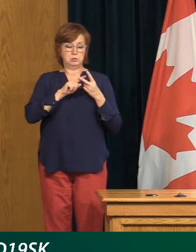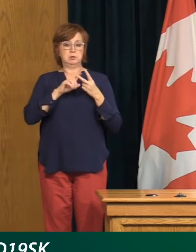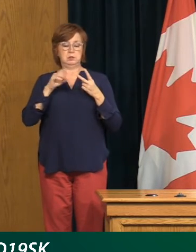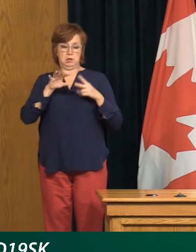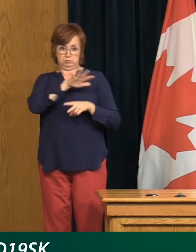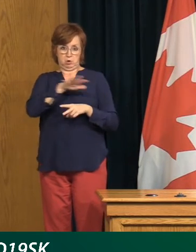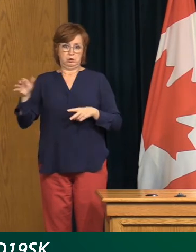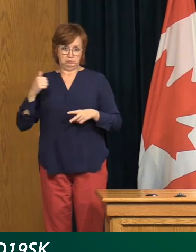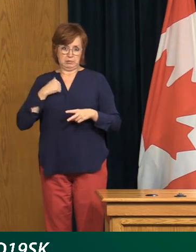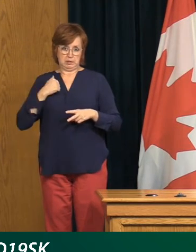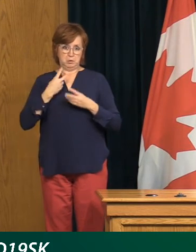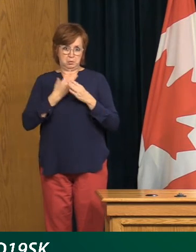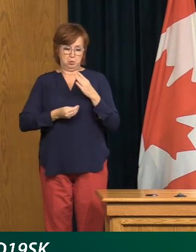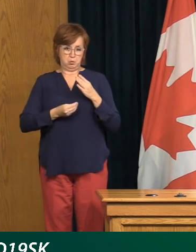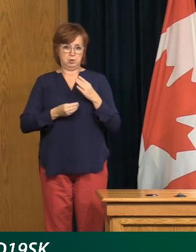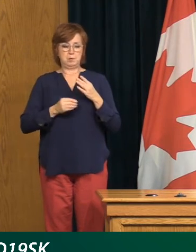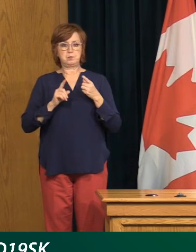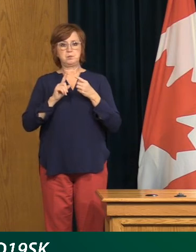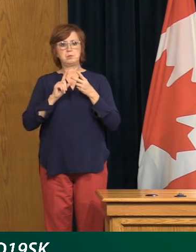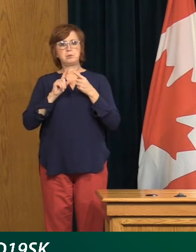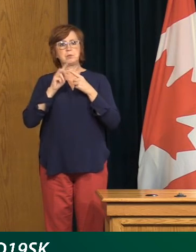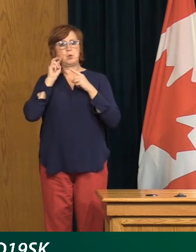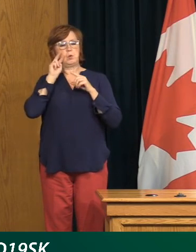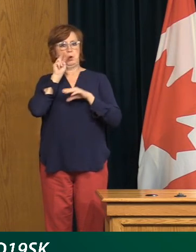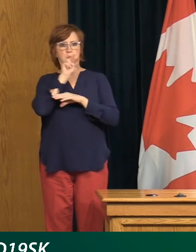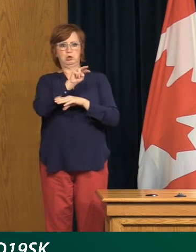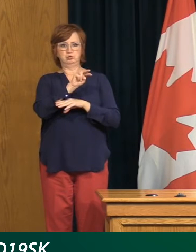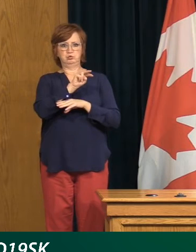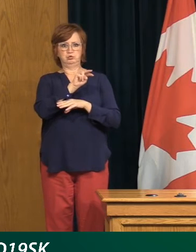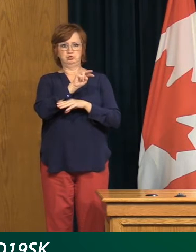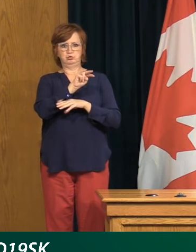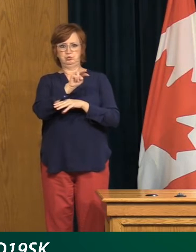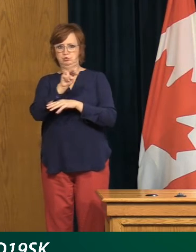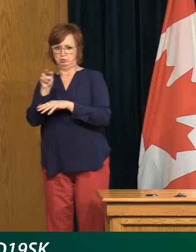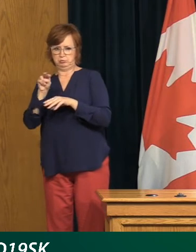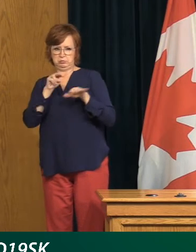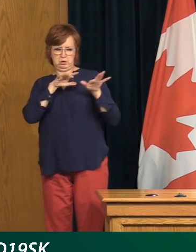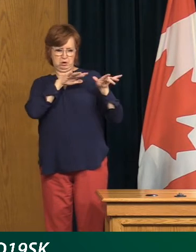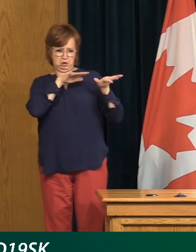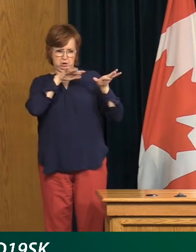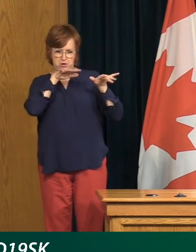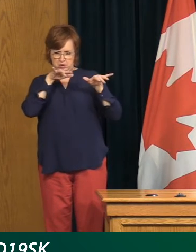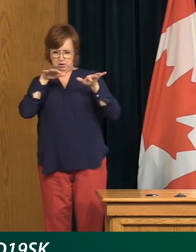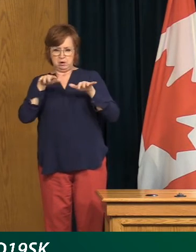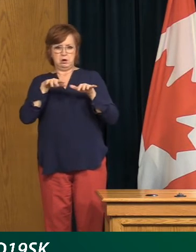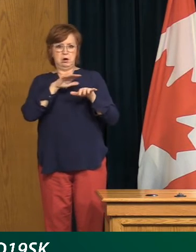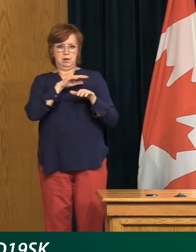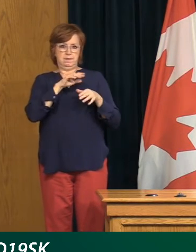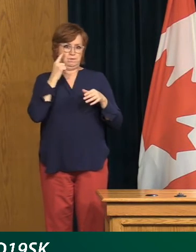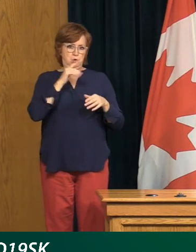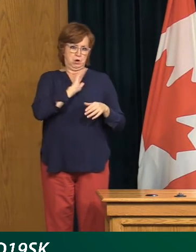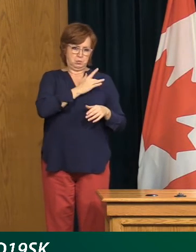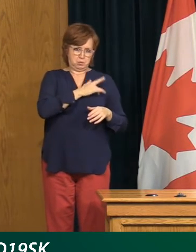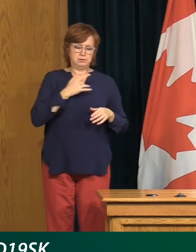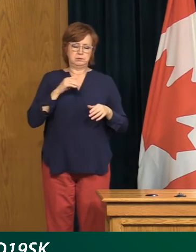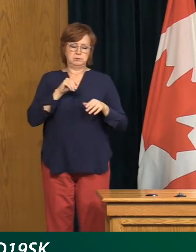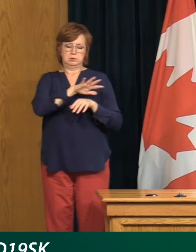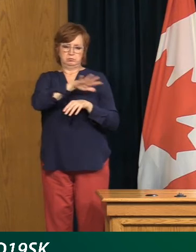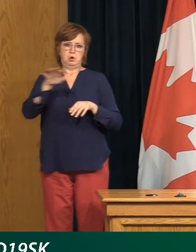monitoring what measures have been taken and what the impact is. So at this point, obviously, our case numbers